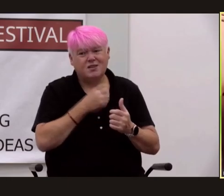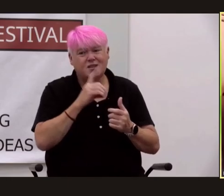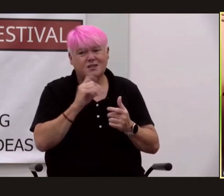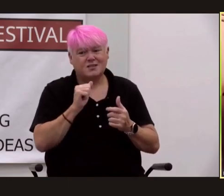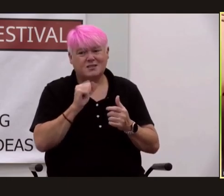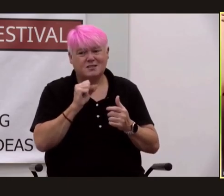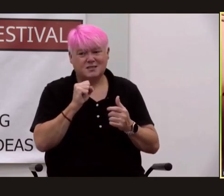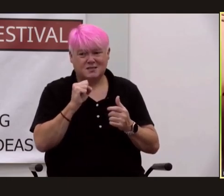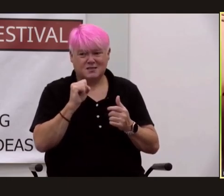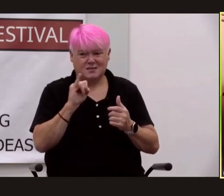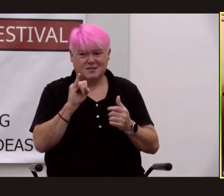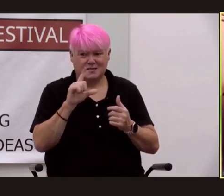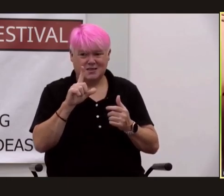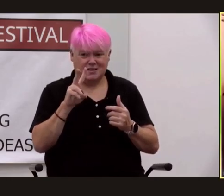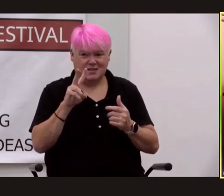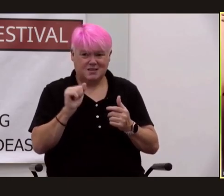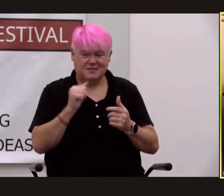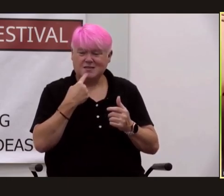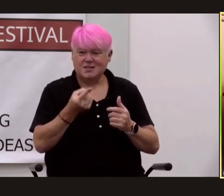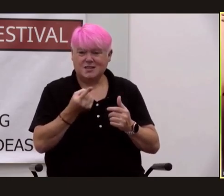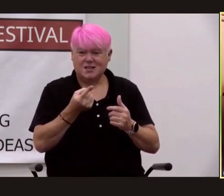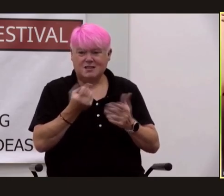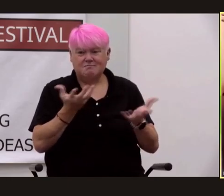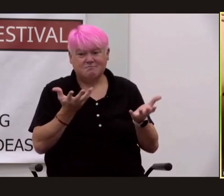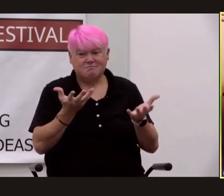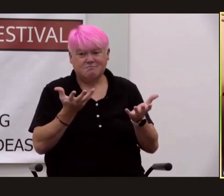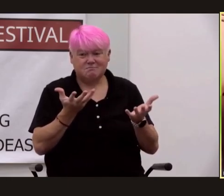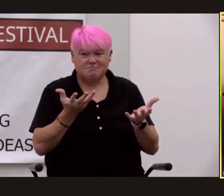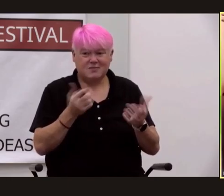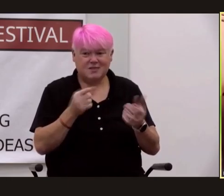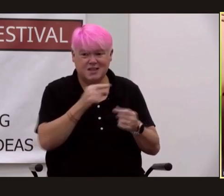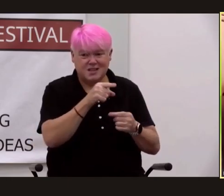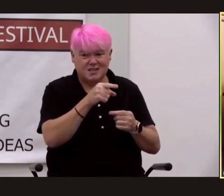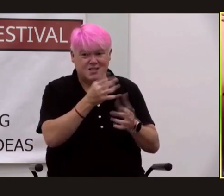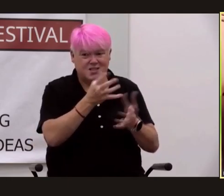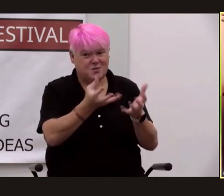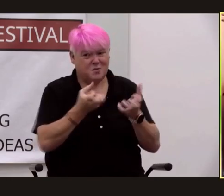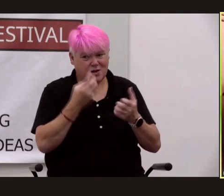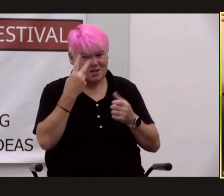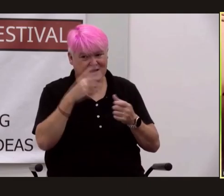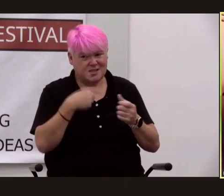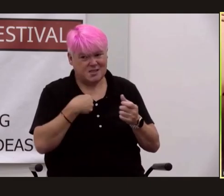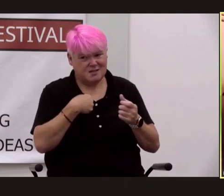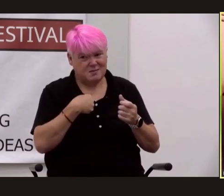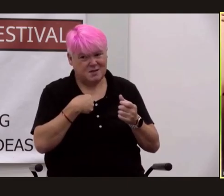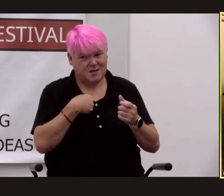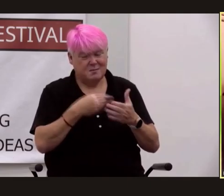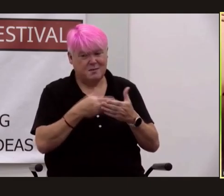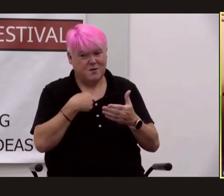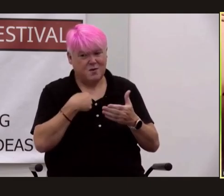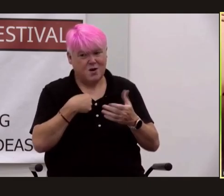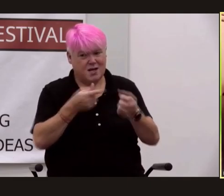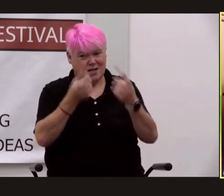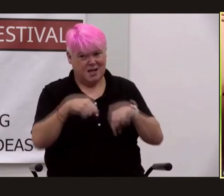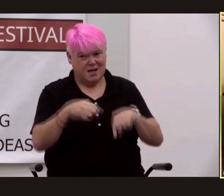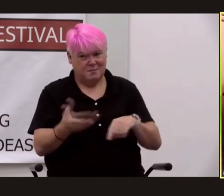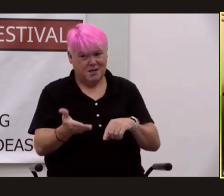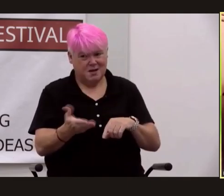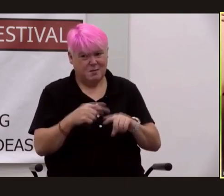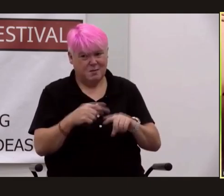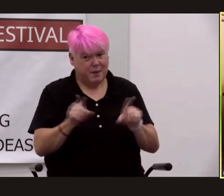chose to accept the words as sincere she'd wanted to see me before i came here oppie continued but